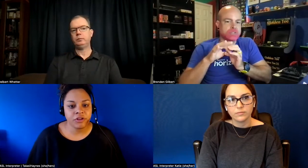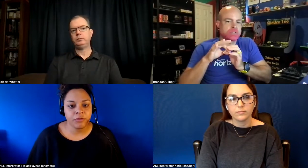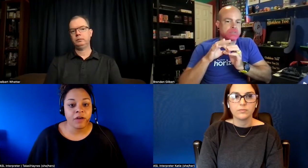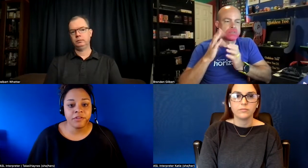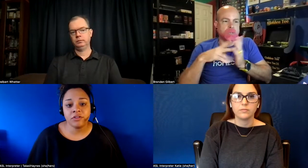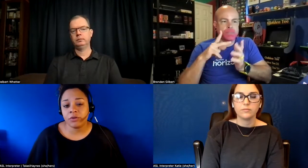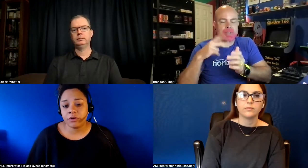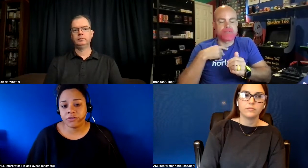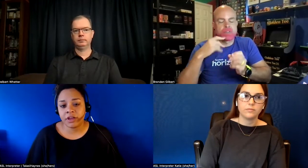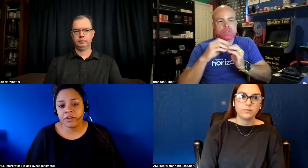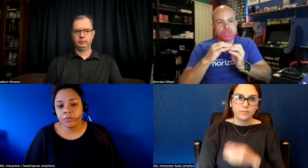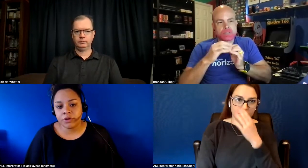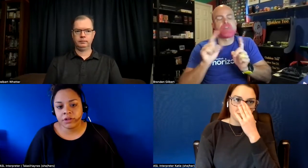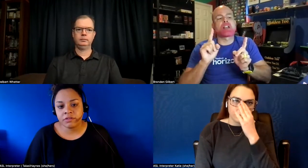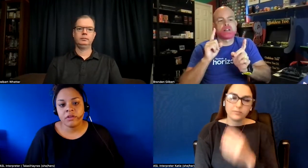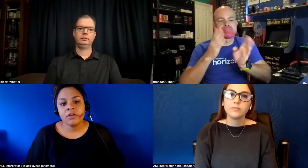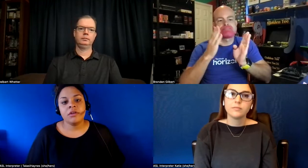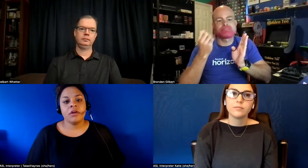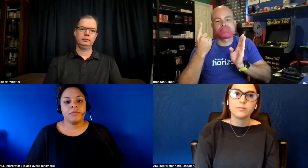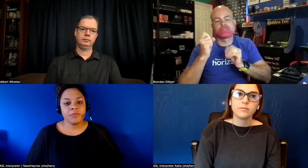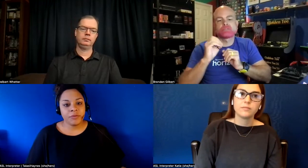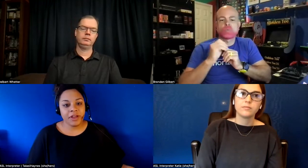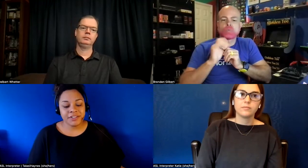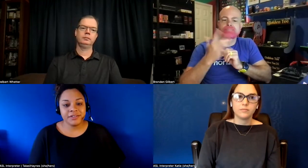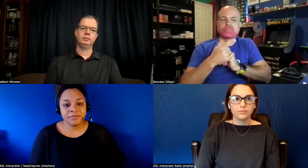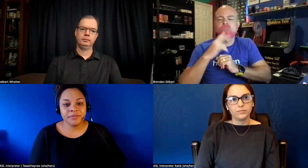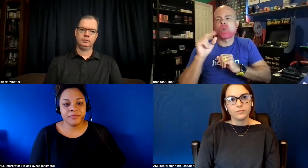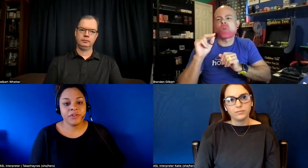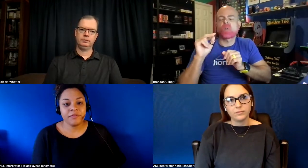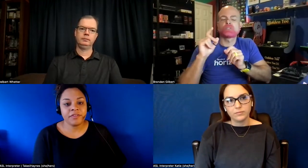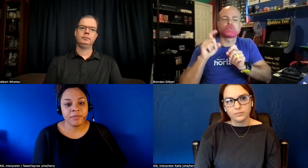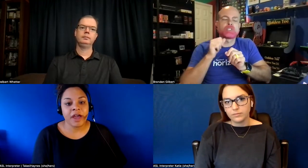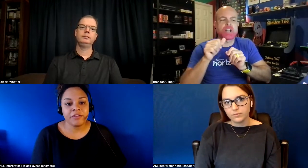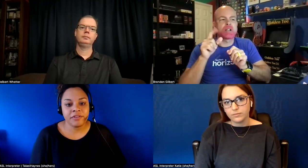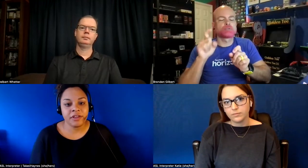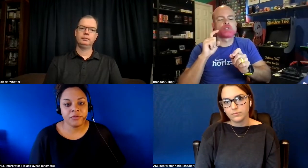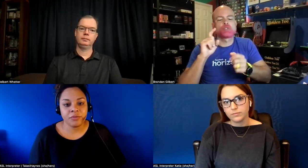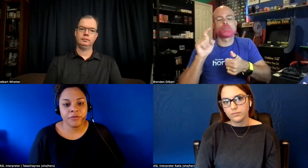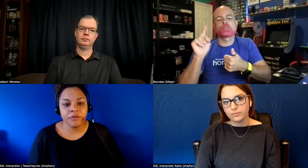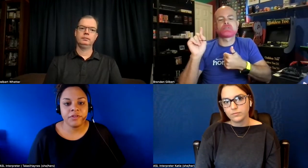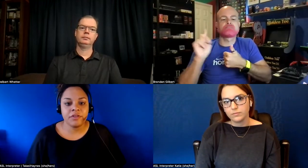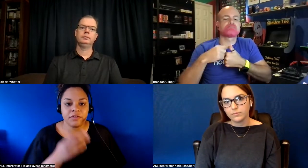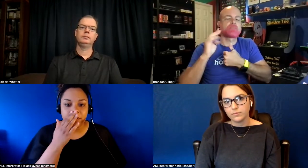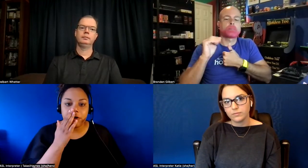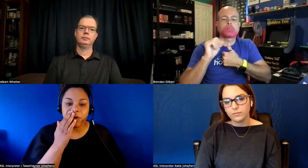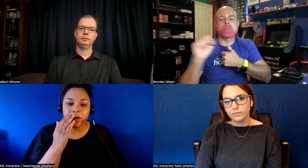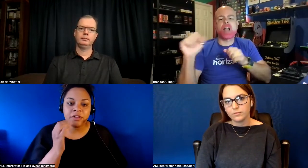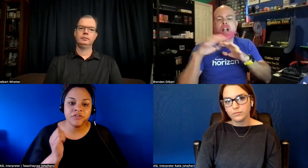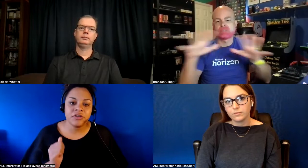who obviously don't understand the importance um some people have to really fight some battles to get those approved and they'll say oh well it shouldn't